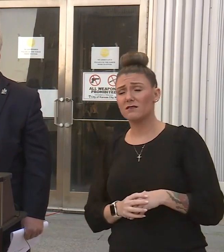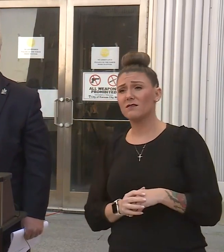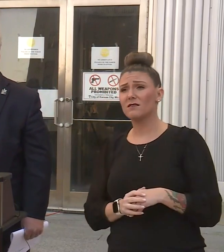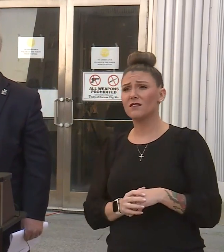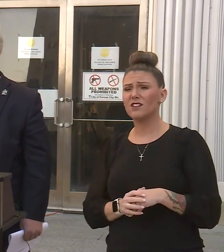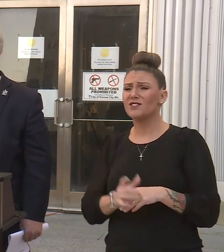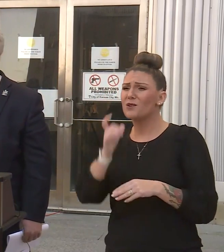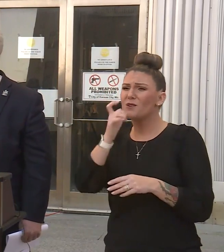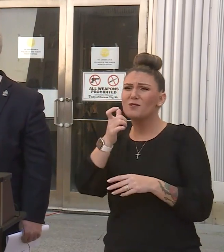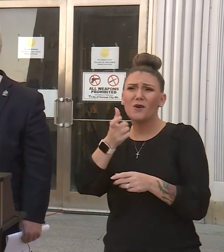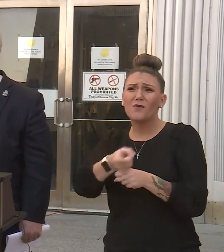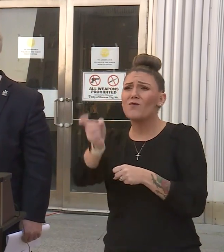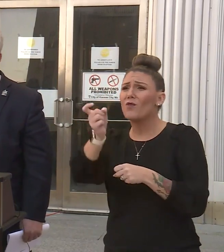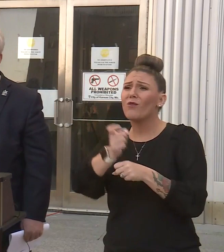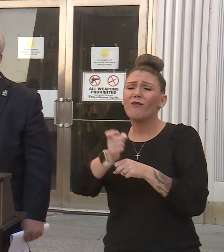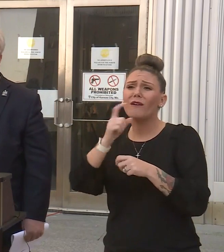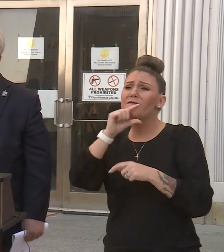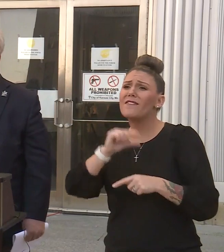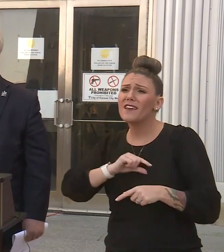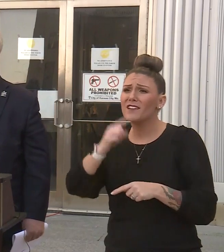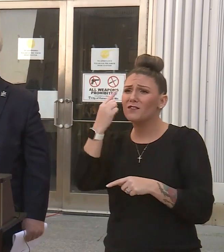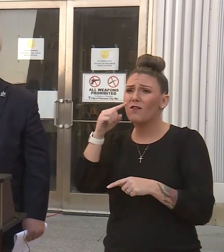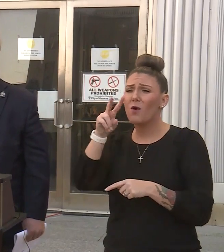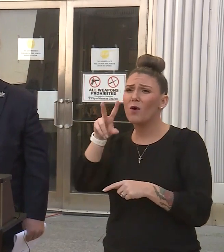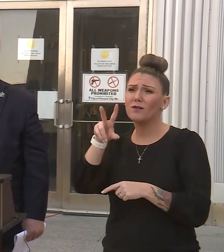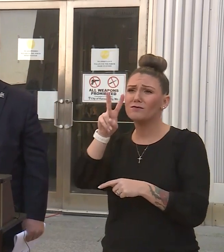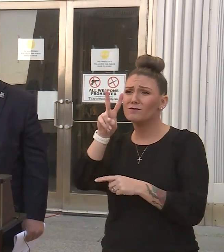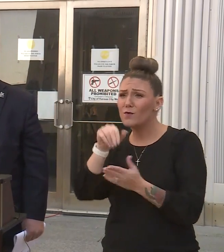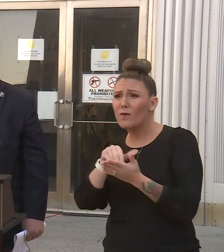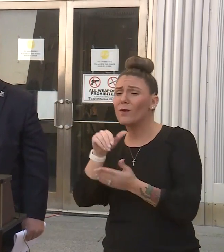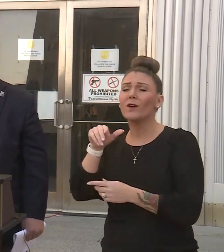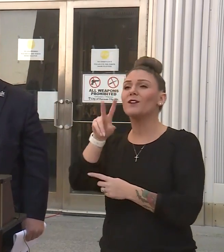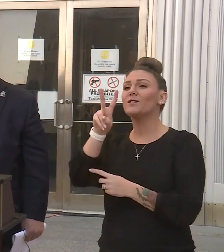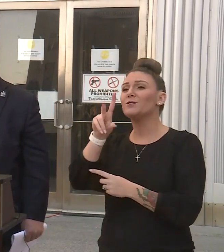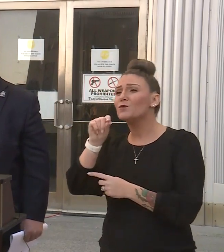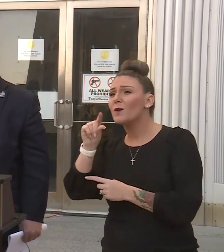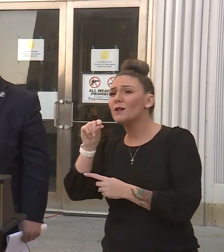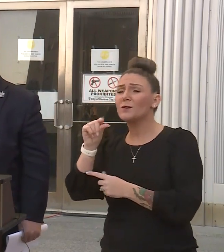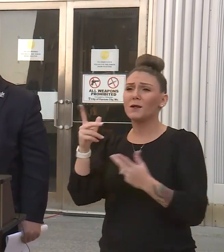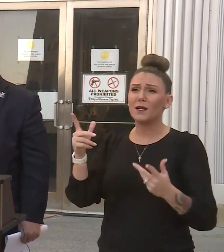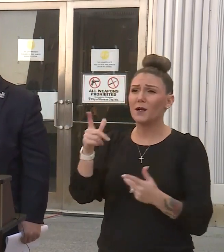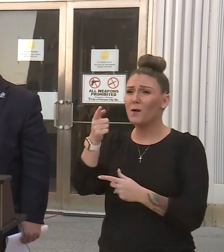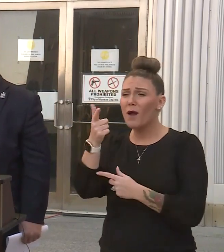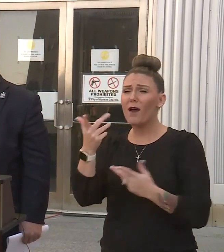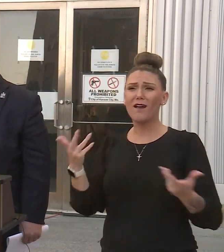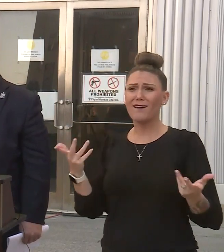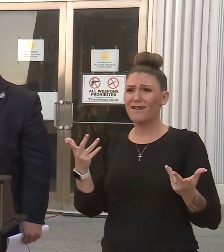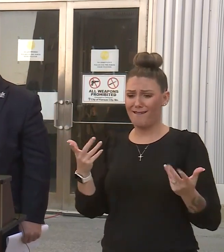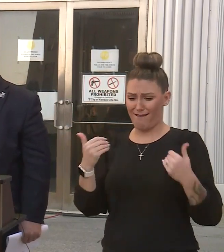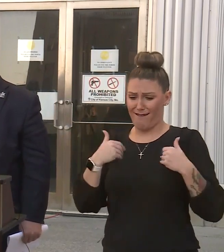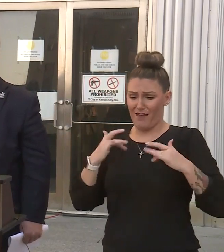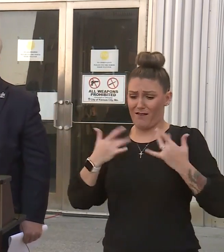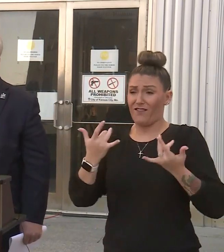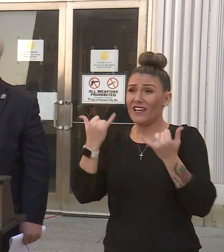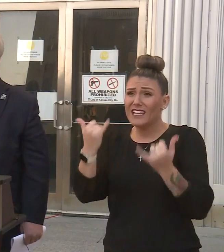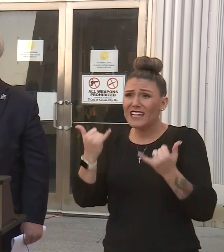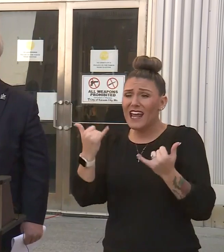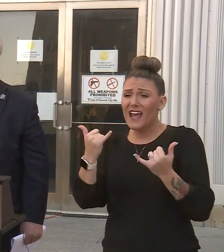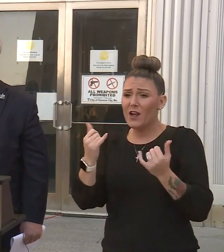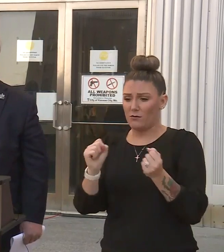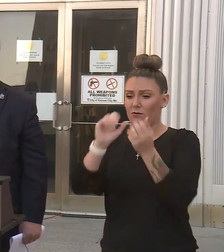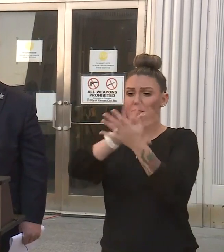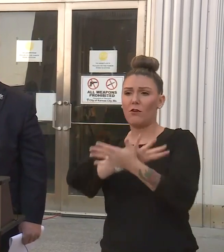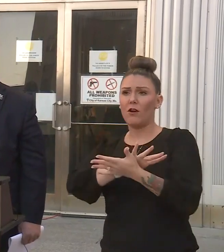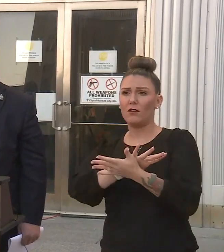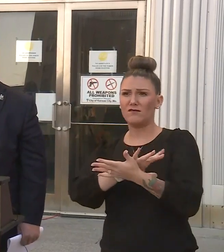don't ruin Thanksgiving for 2021 by having an event now that could cause